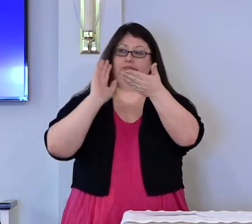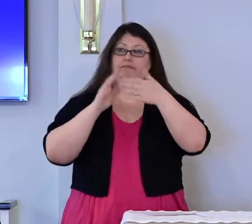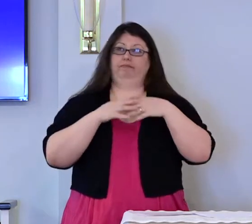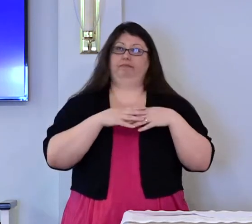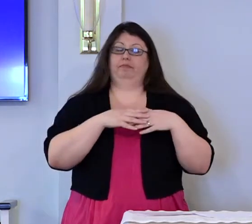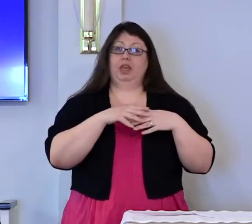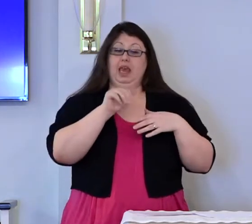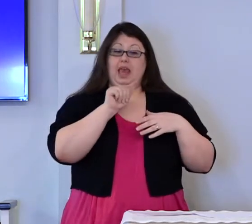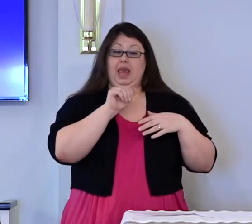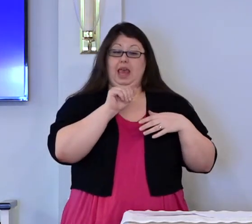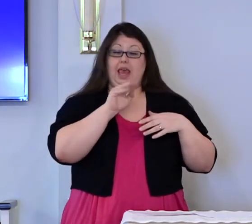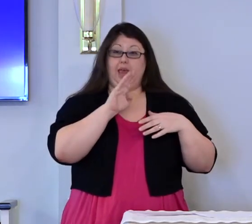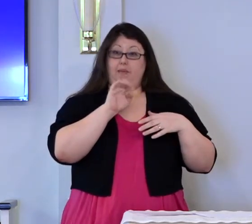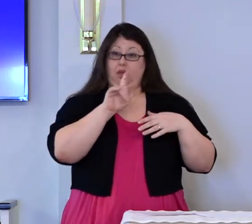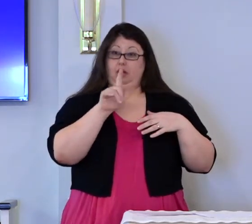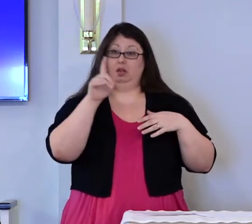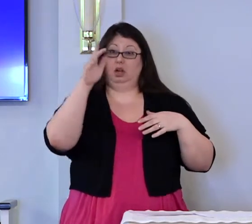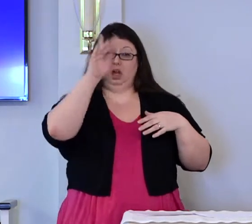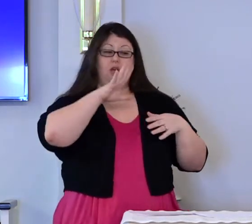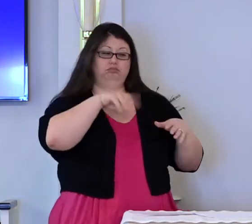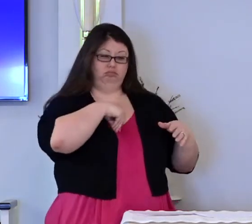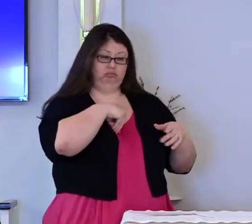Abel's was accepted.